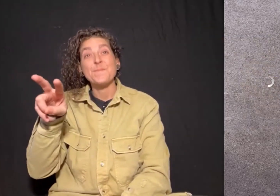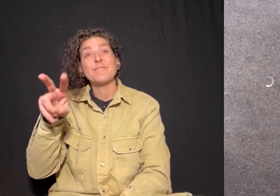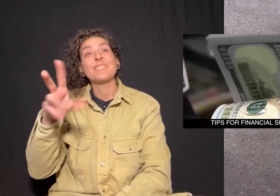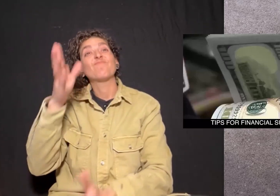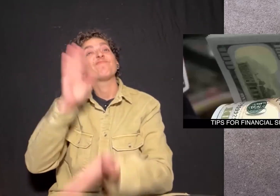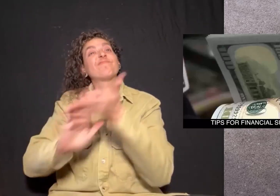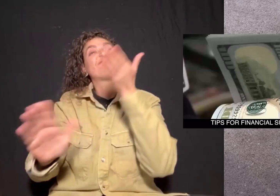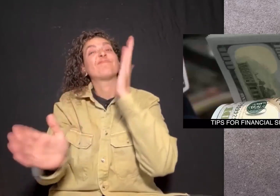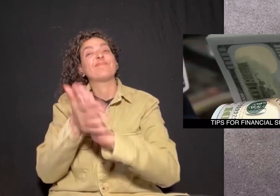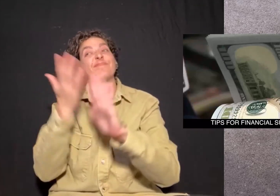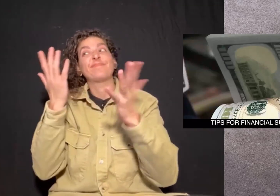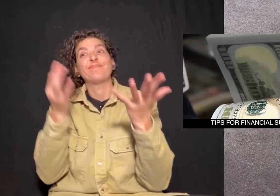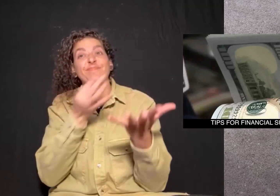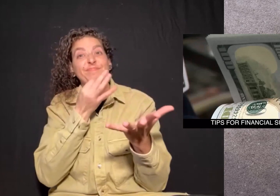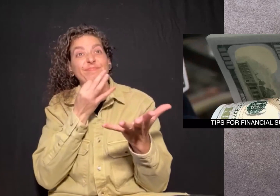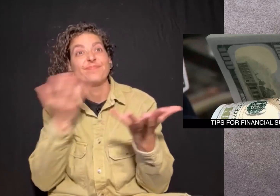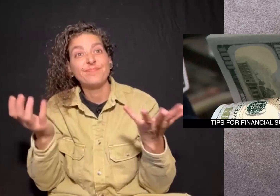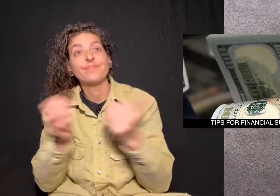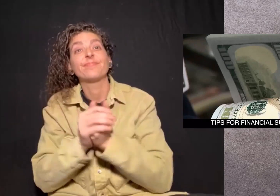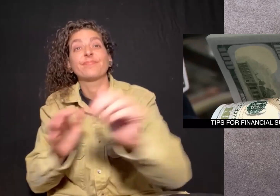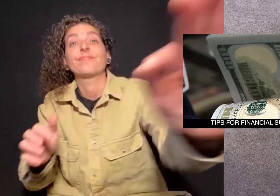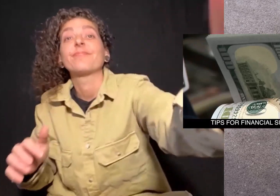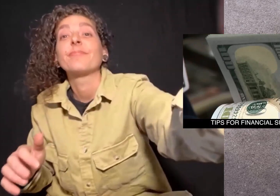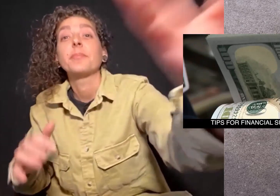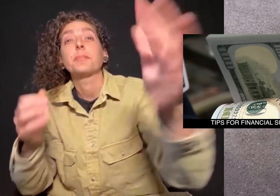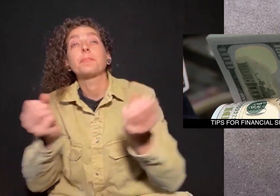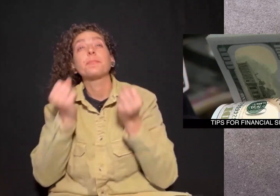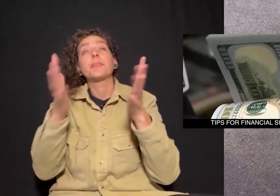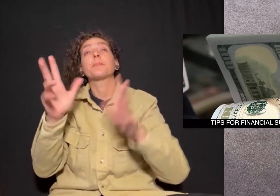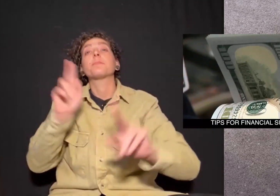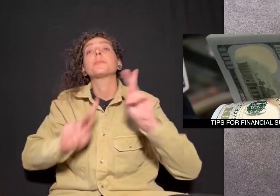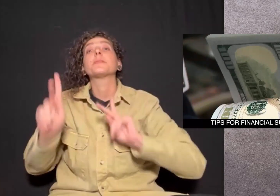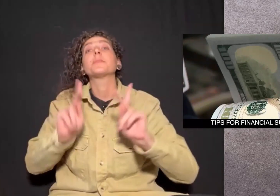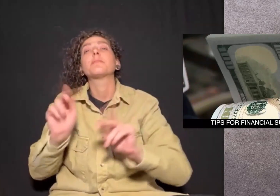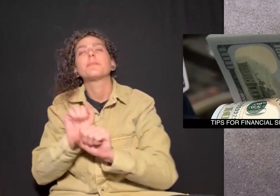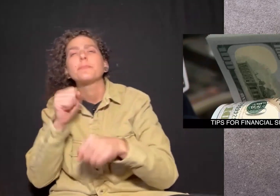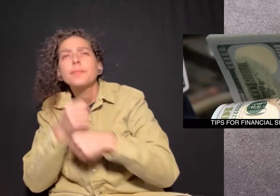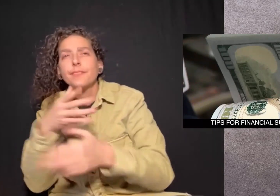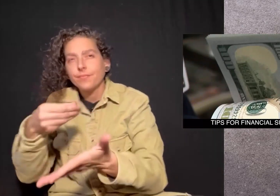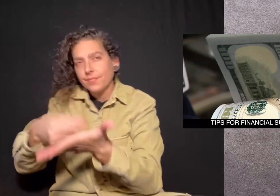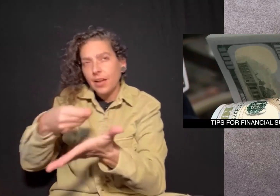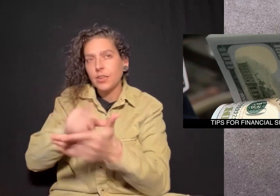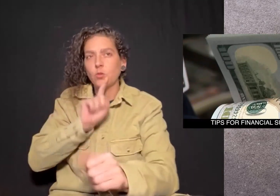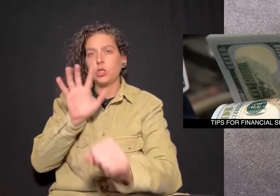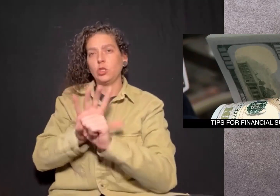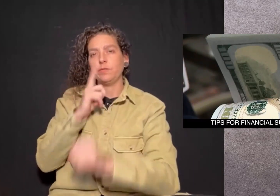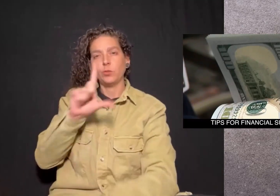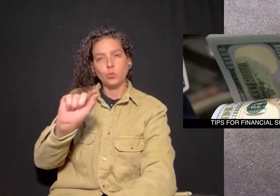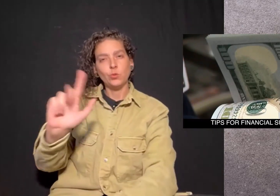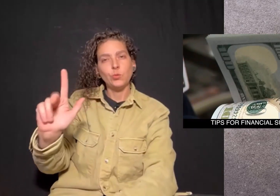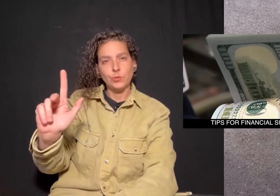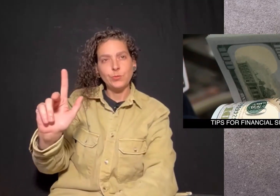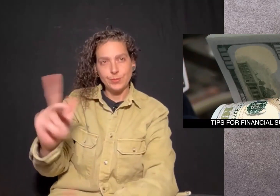2022 is wrapping up and many people are making financial resolutions for 2023.